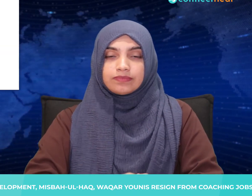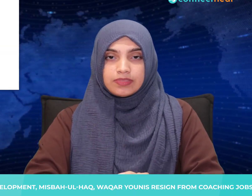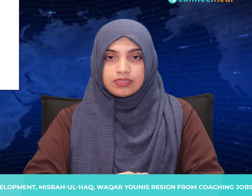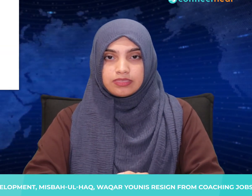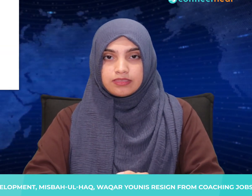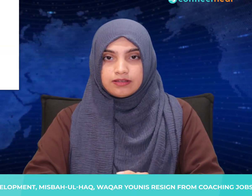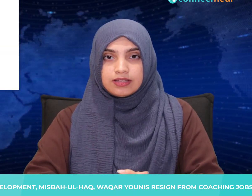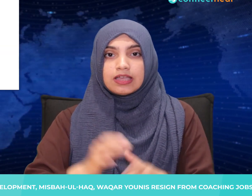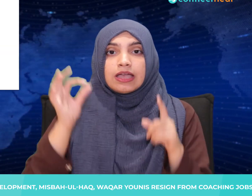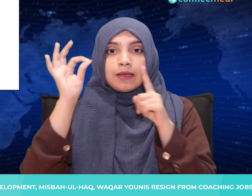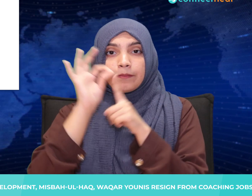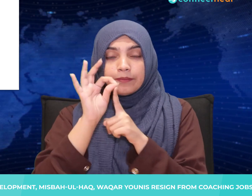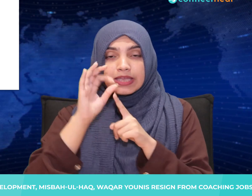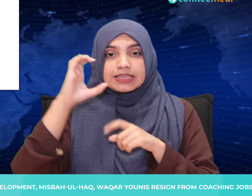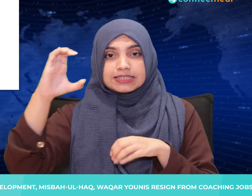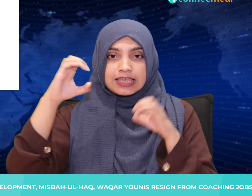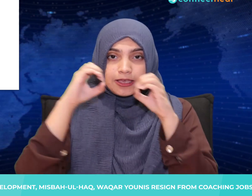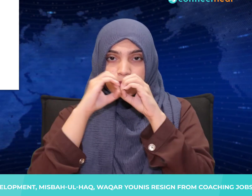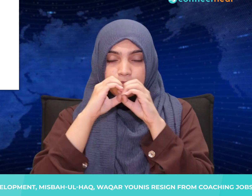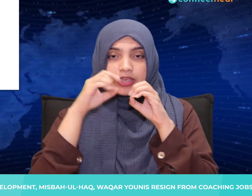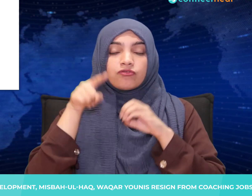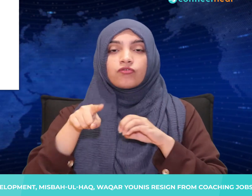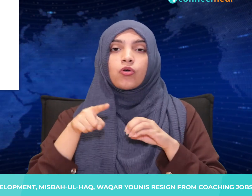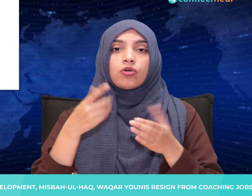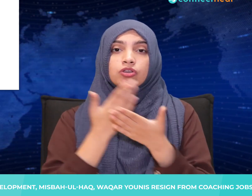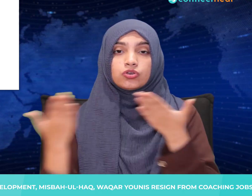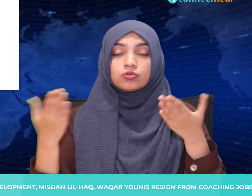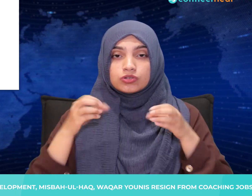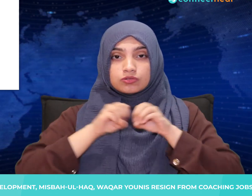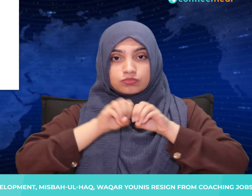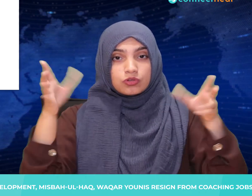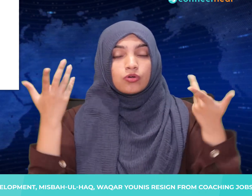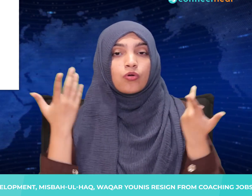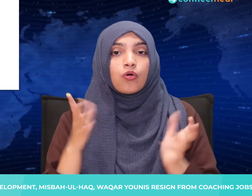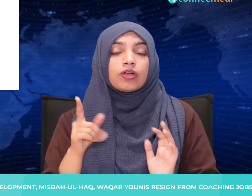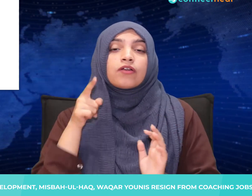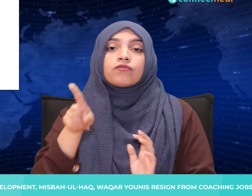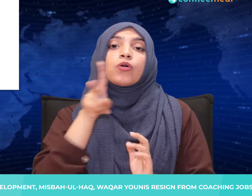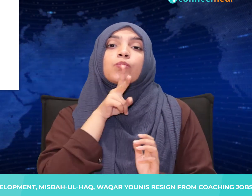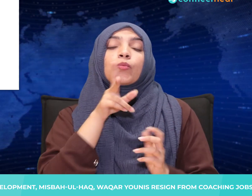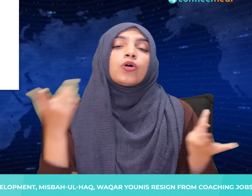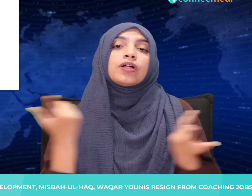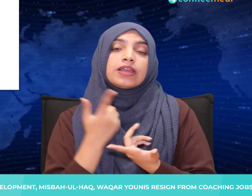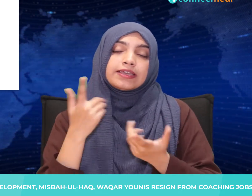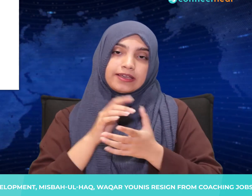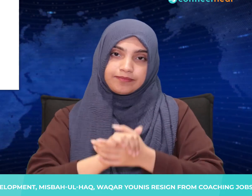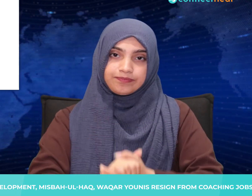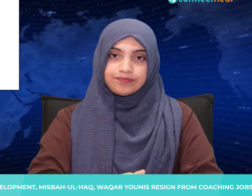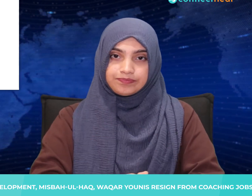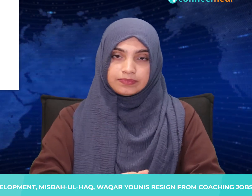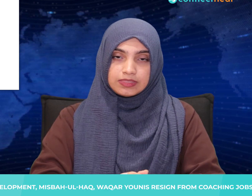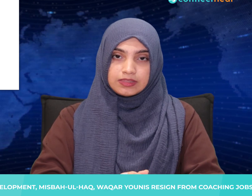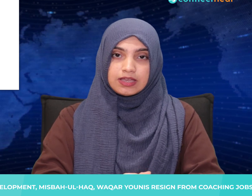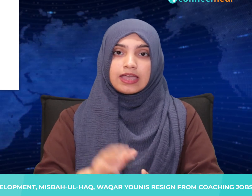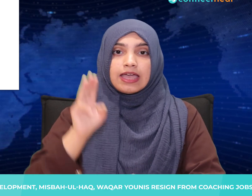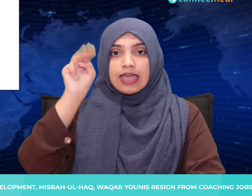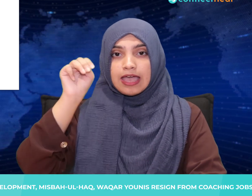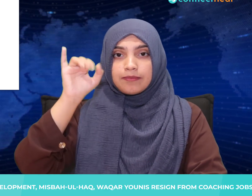The PCB press release has Eunice quoted as saying, After Misbah shared with me